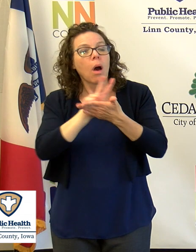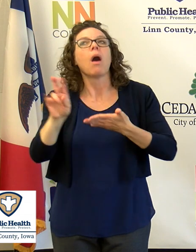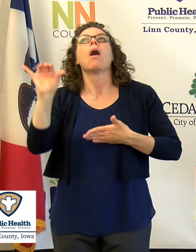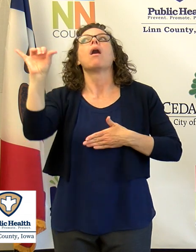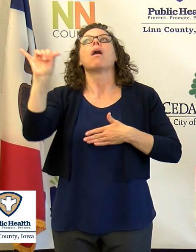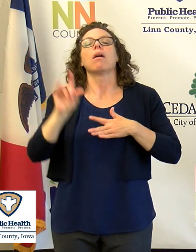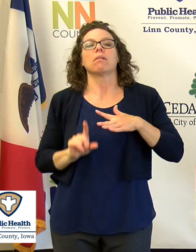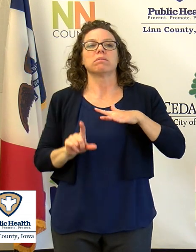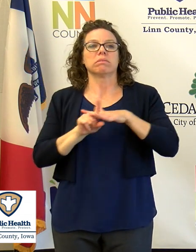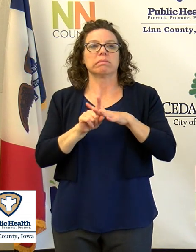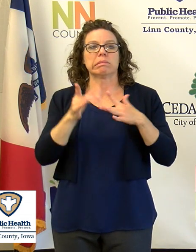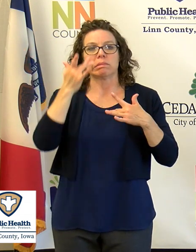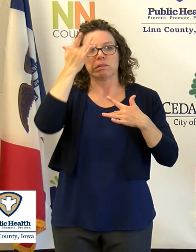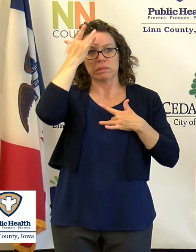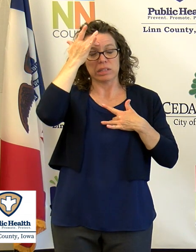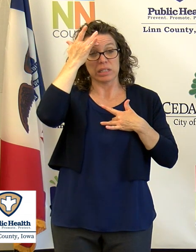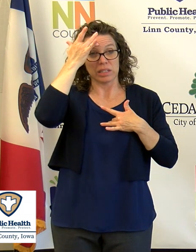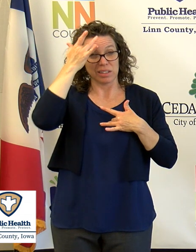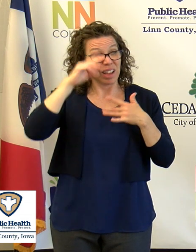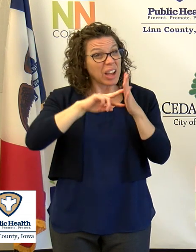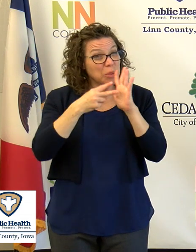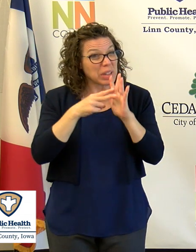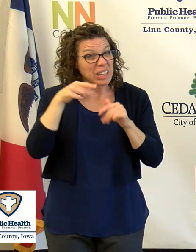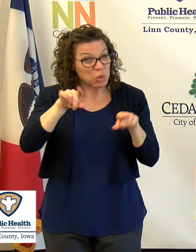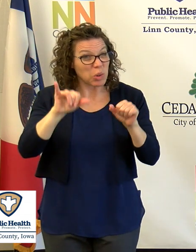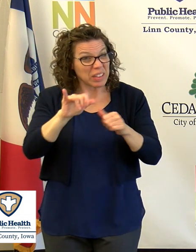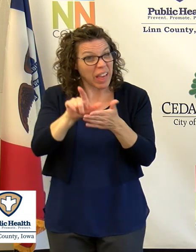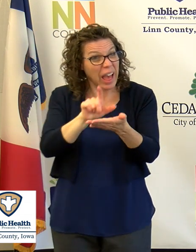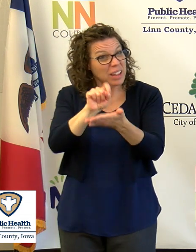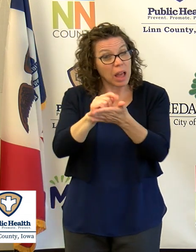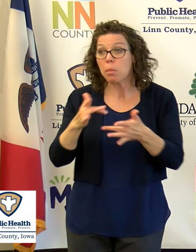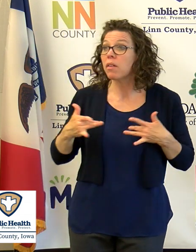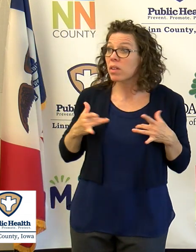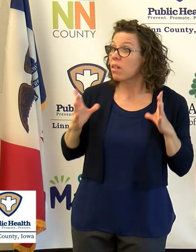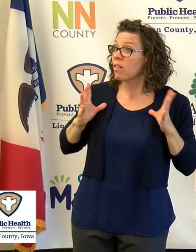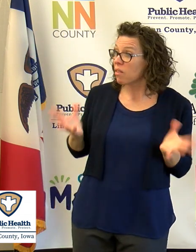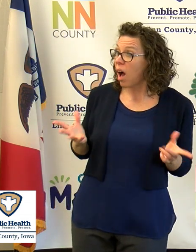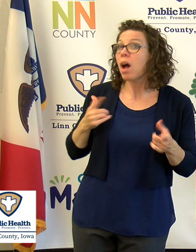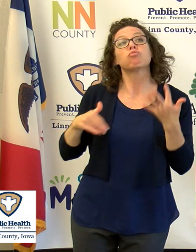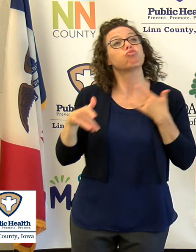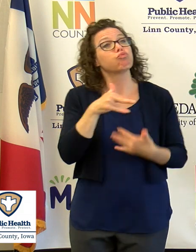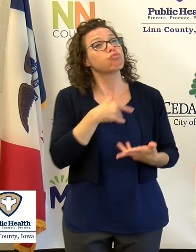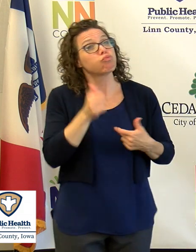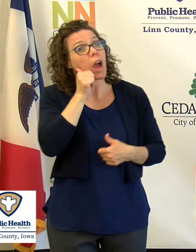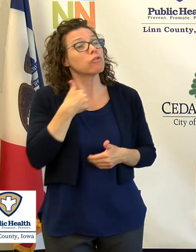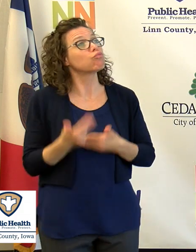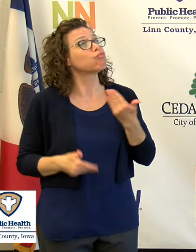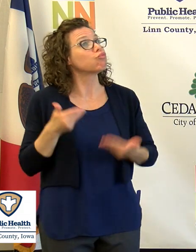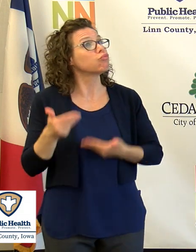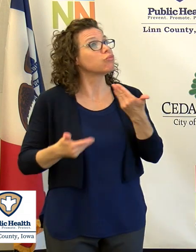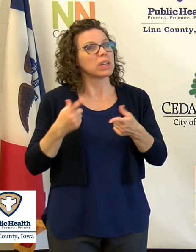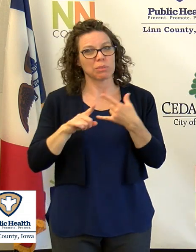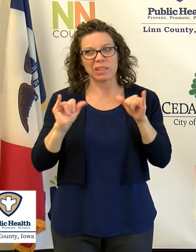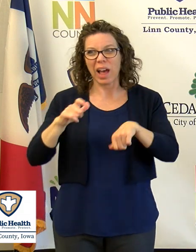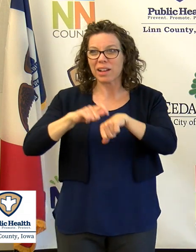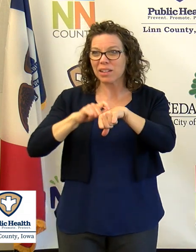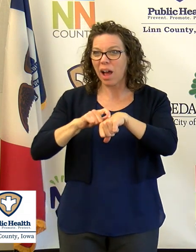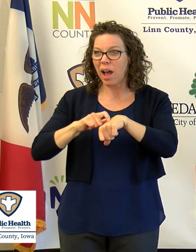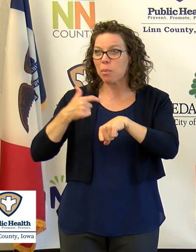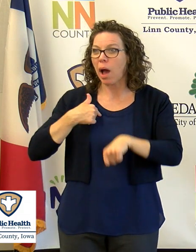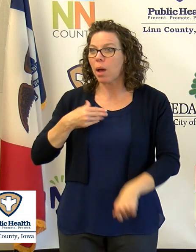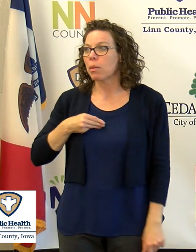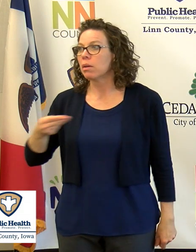spreading around before we start to see any symptoms. Again, that's why we start to look for any type of illness, not just COVID-19.